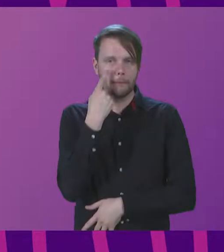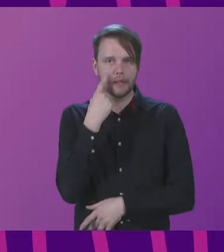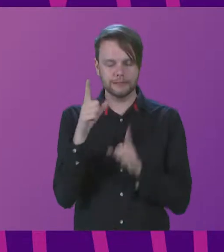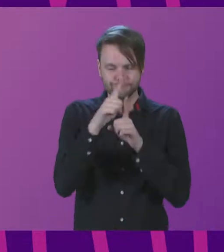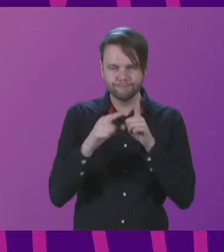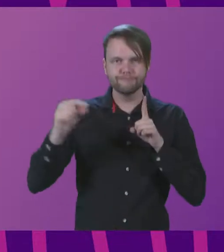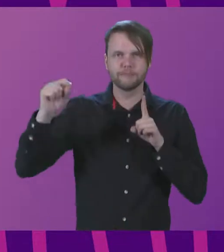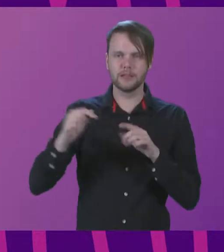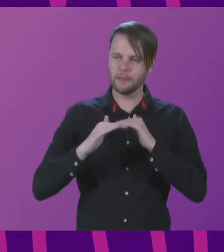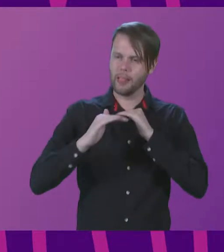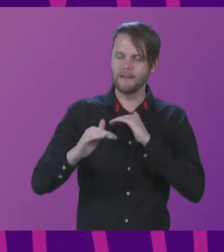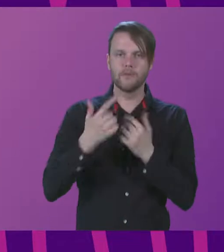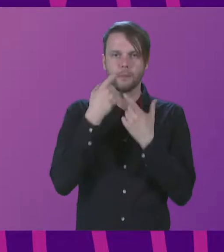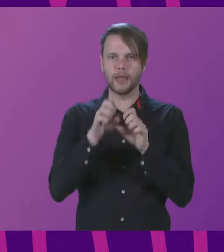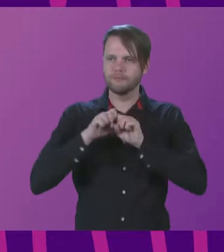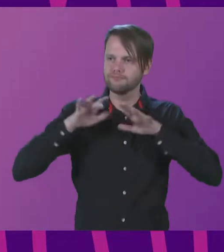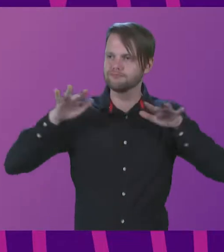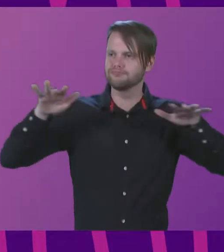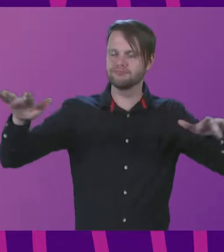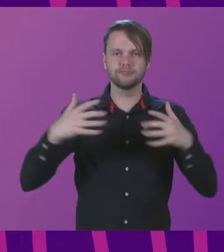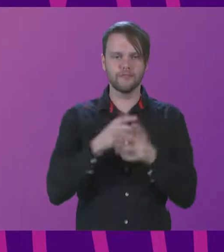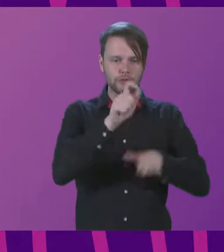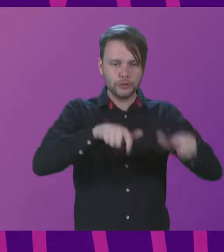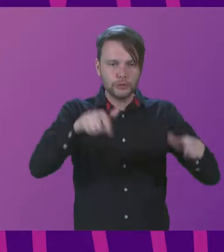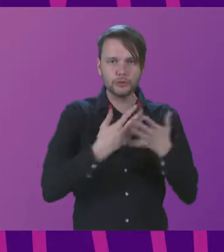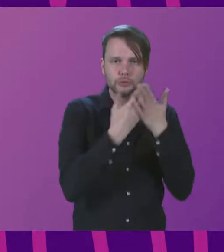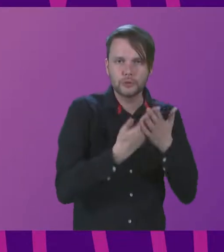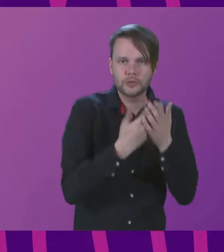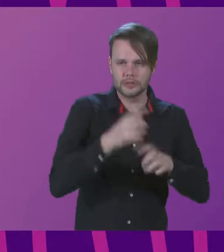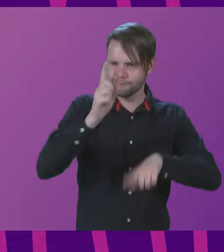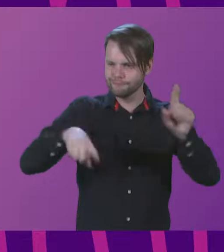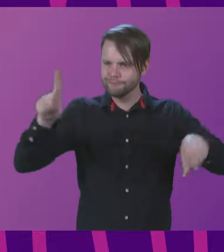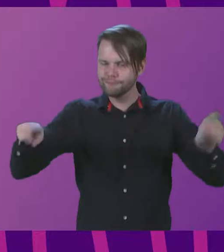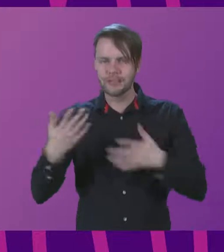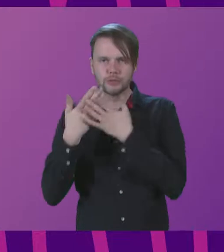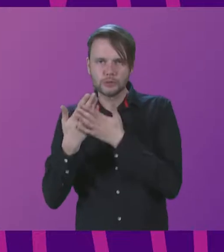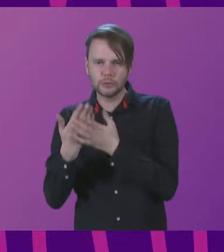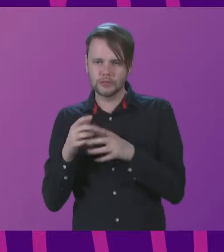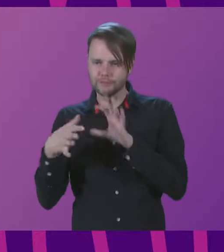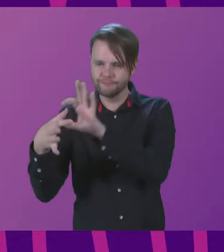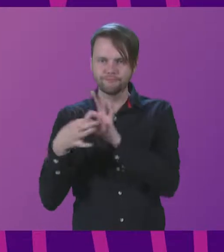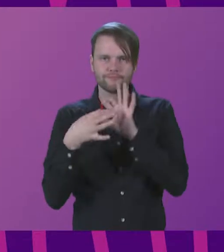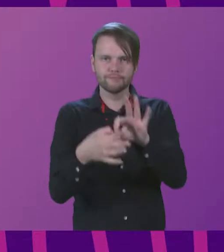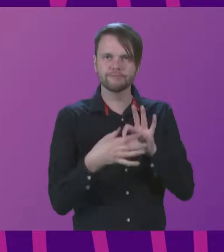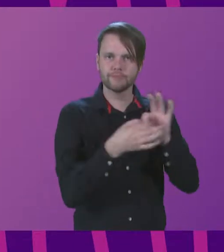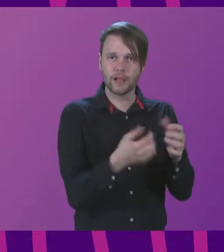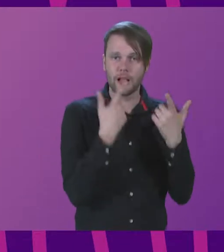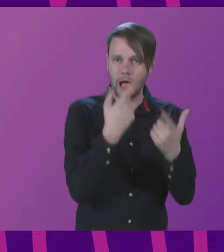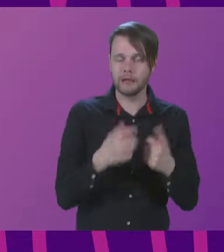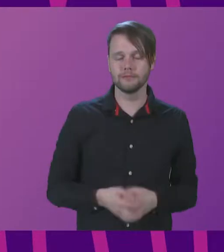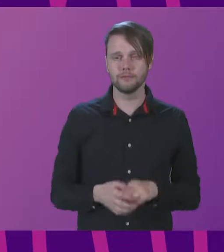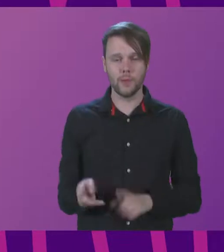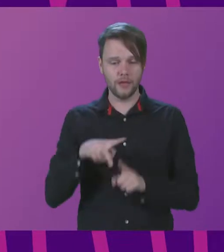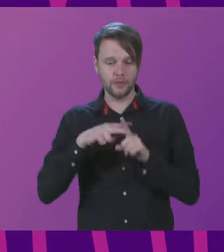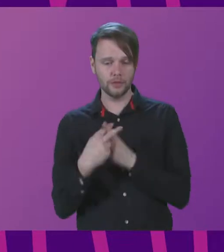platforms can allow us to reach a greater number of students and a greater diversity of students. We have the tools to begin to